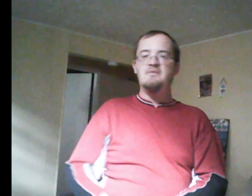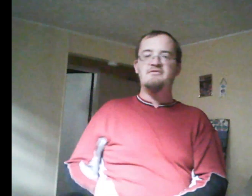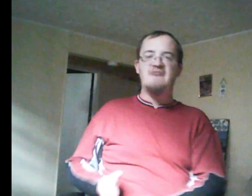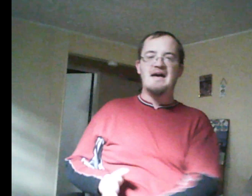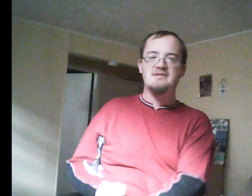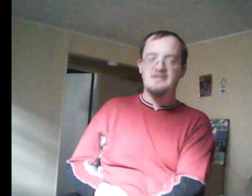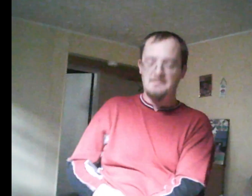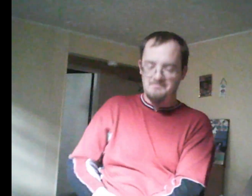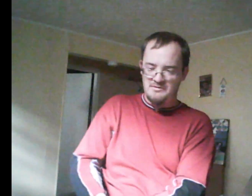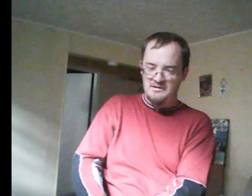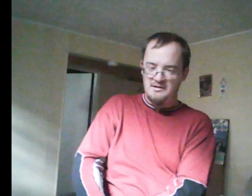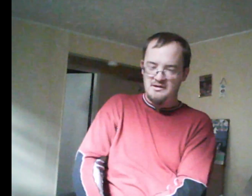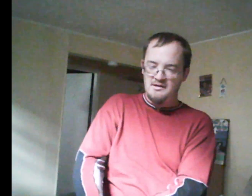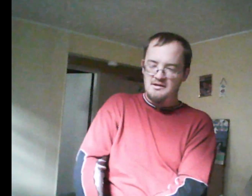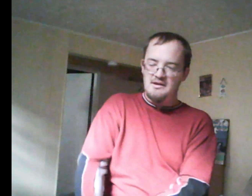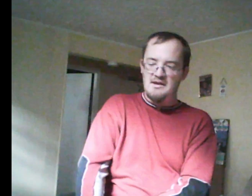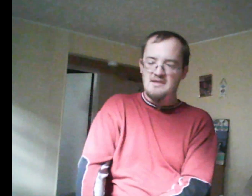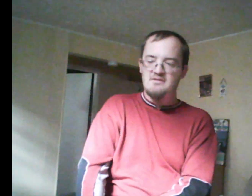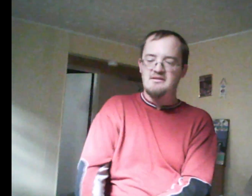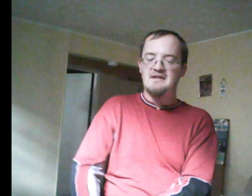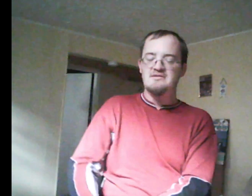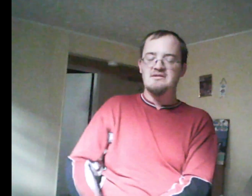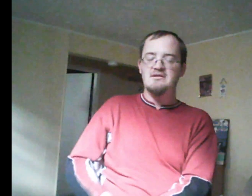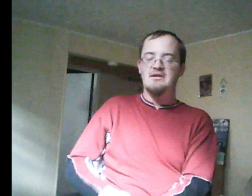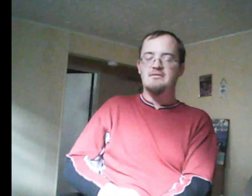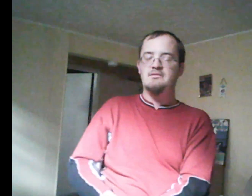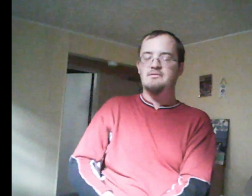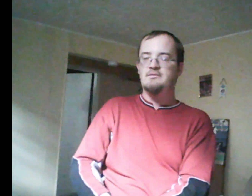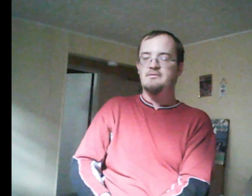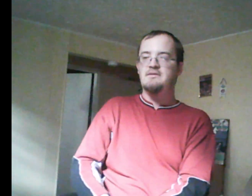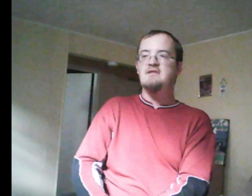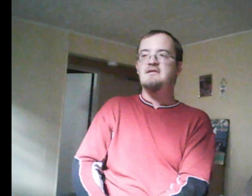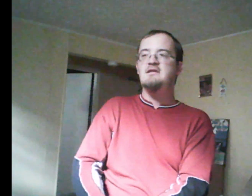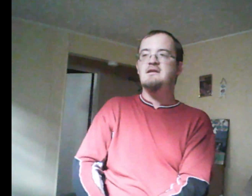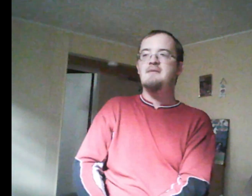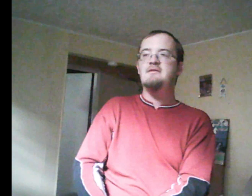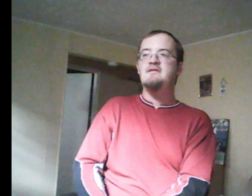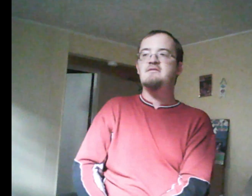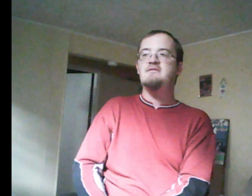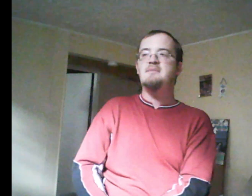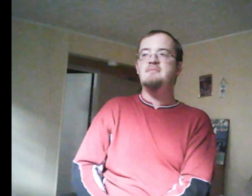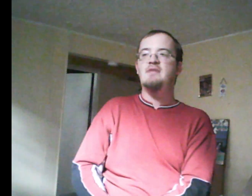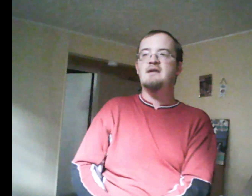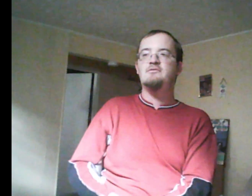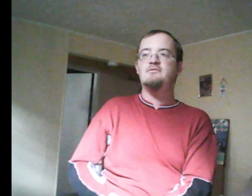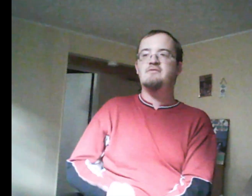fact is that, you know, they couldn't do anything. Emma decides to step in and block Rick from